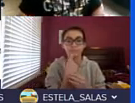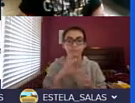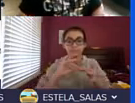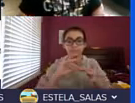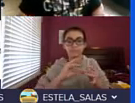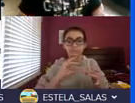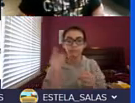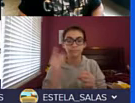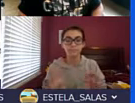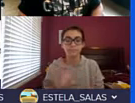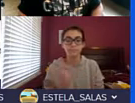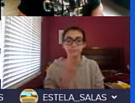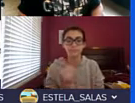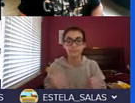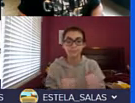current events